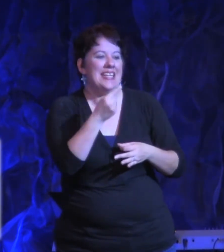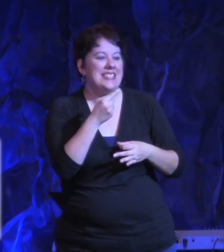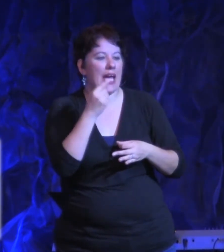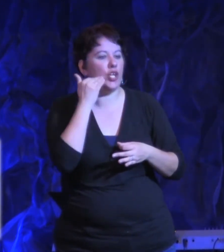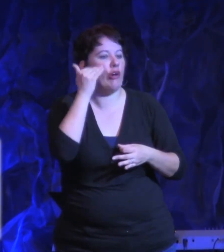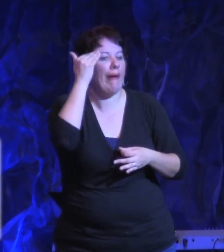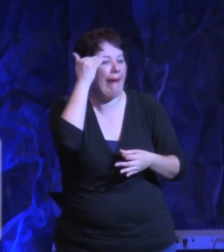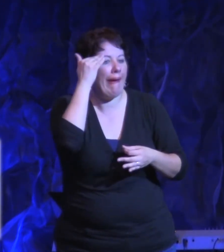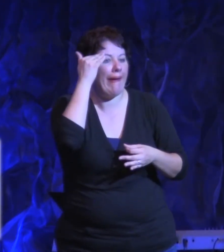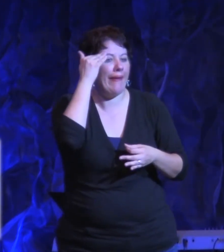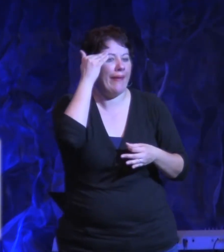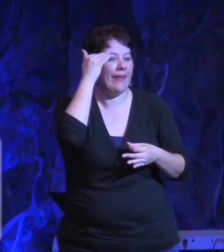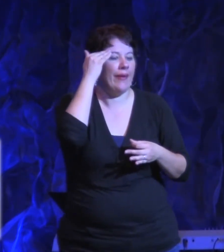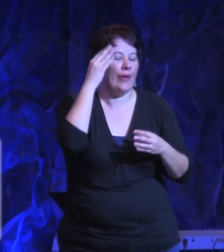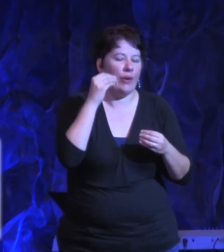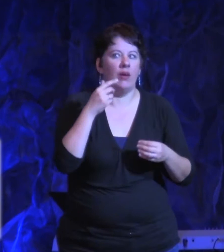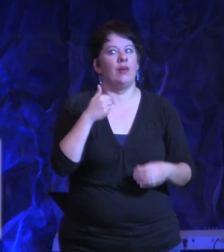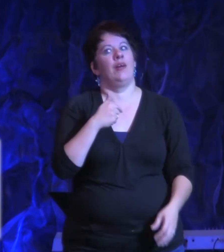I think I need a hamburger.